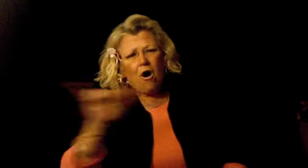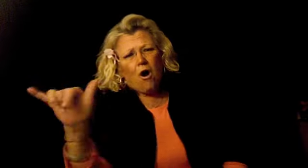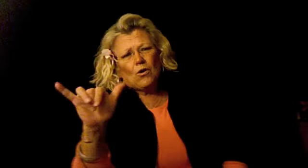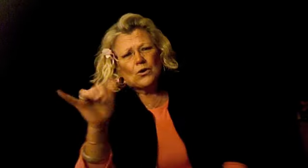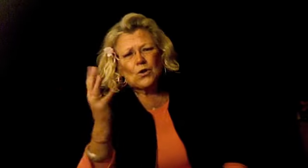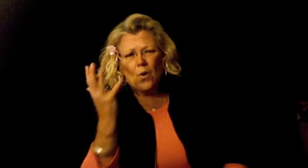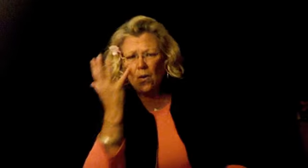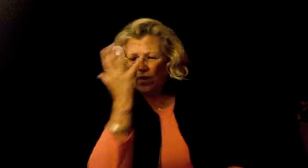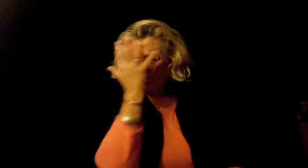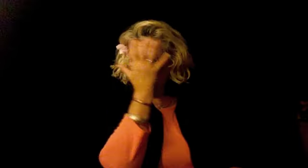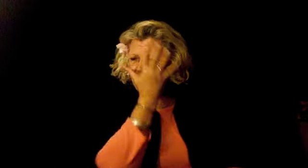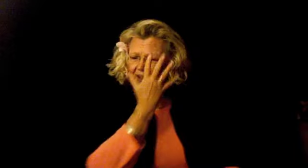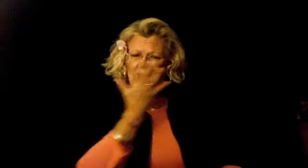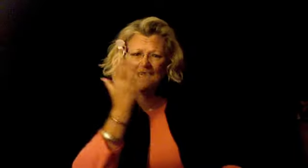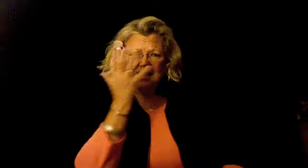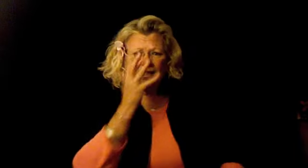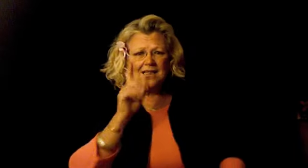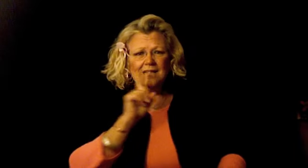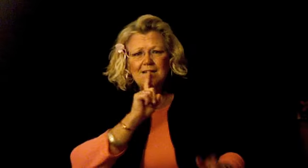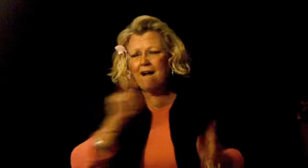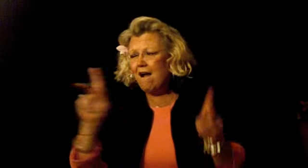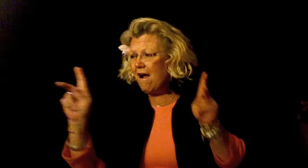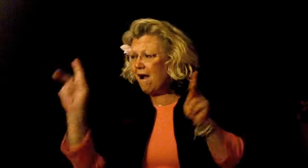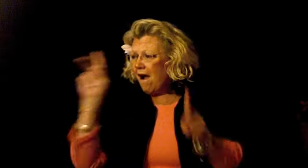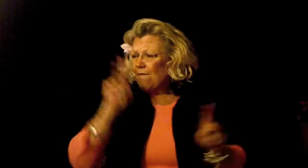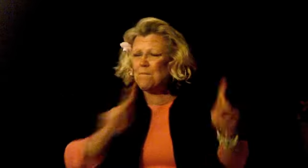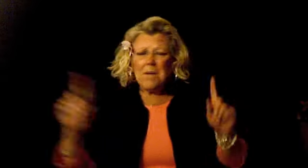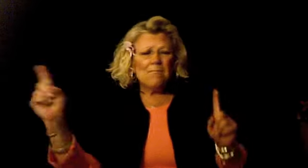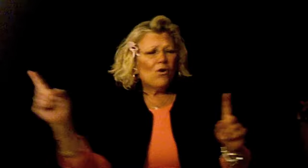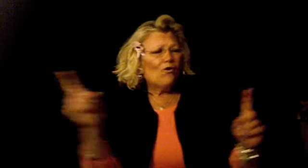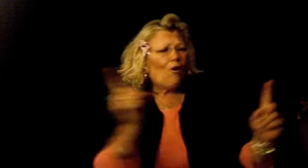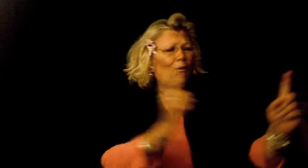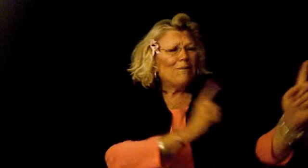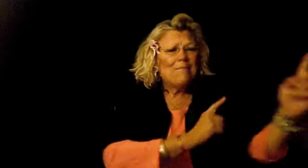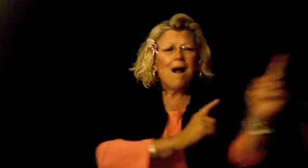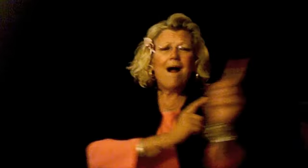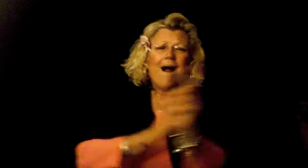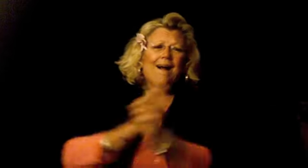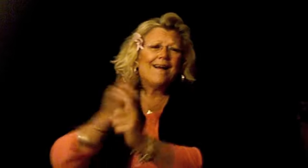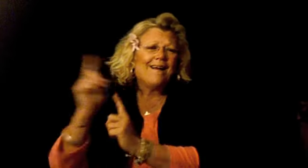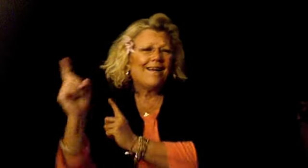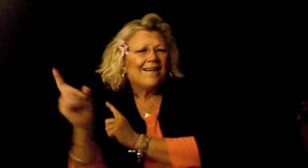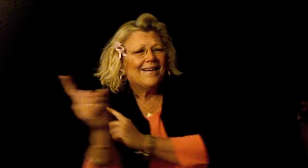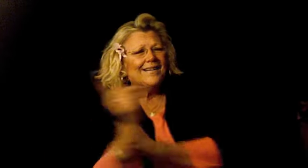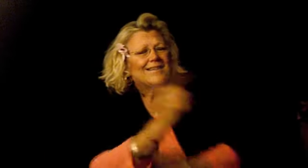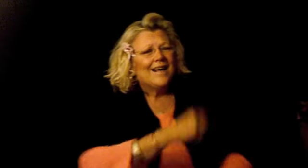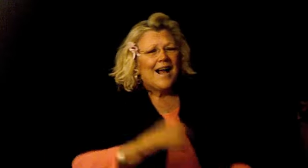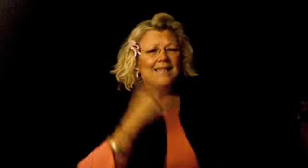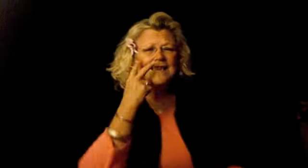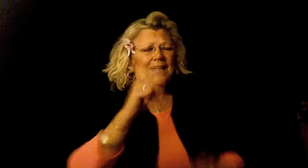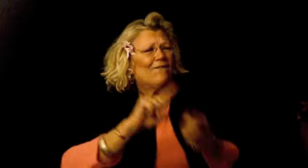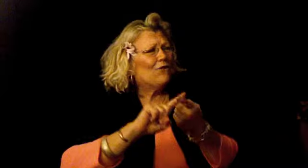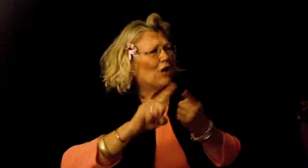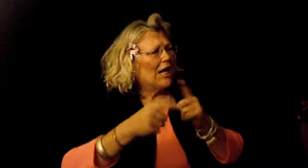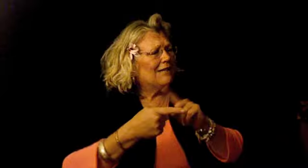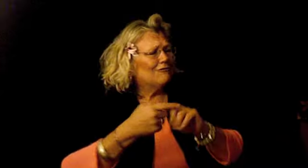also on the faces of people going by. I see friends